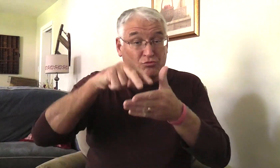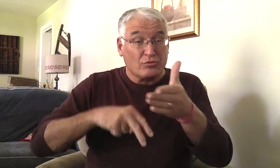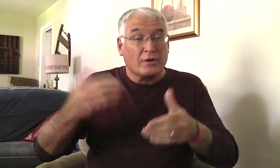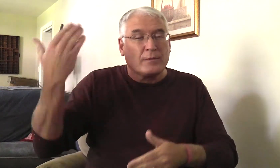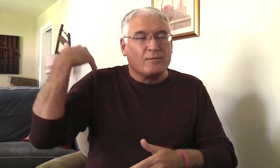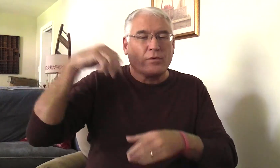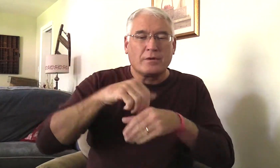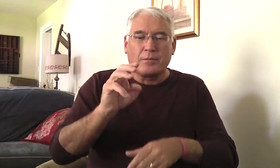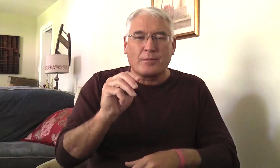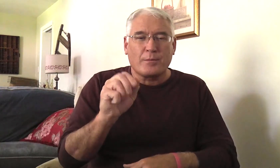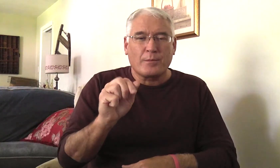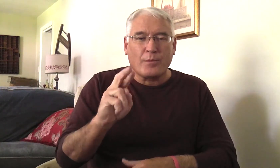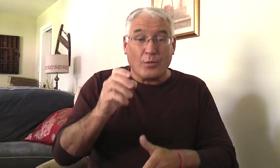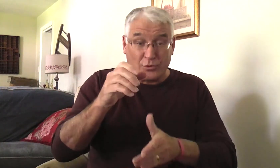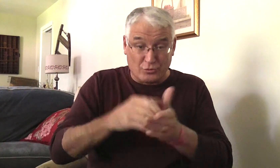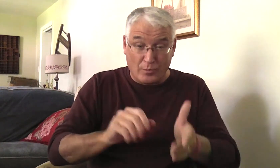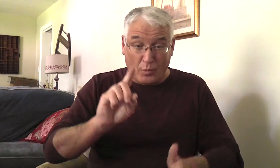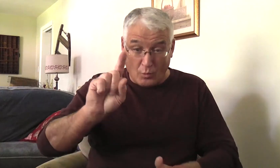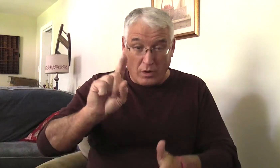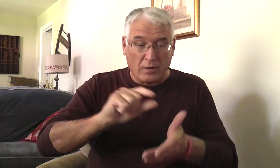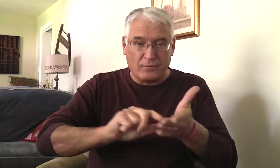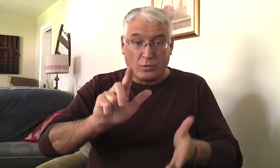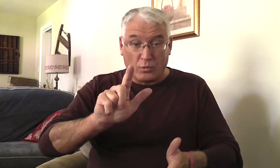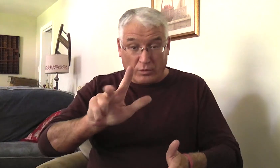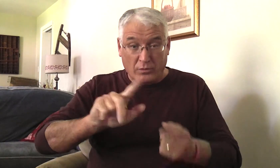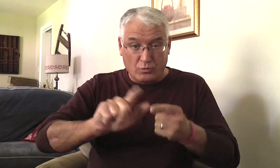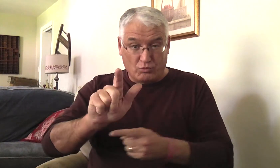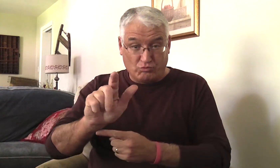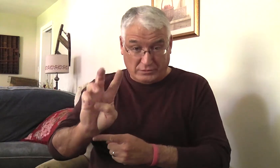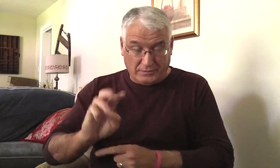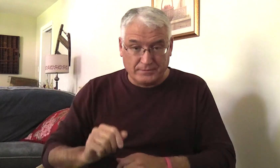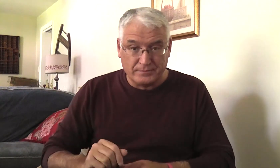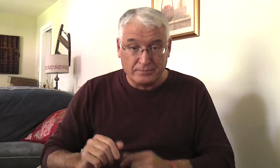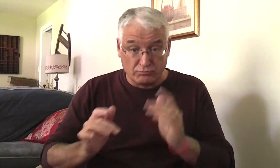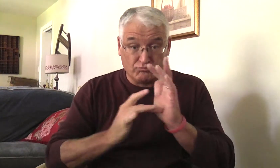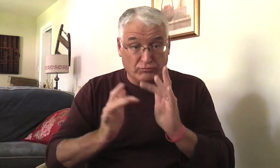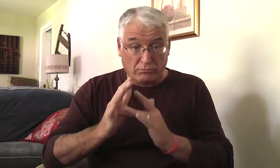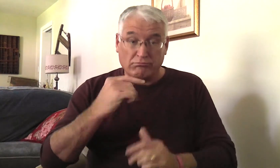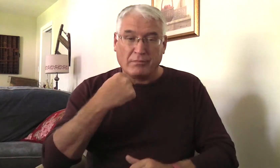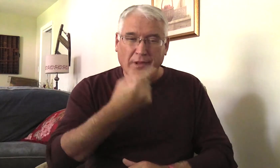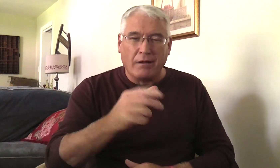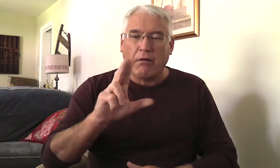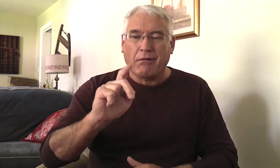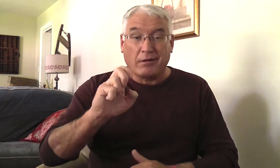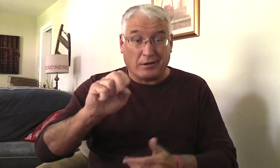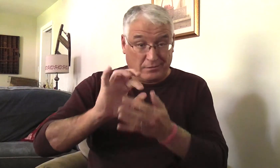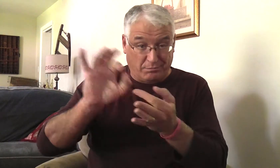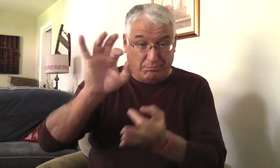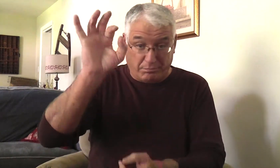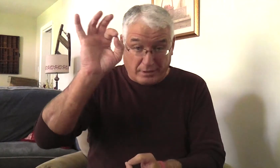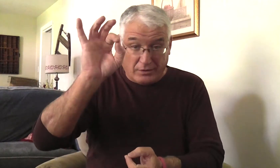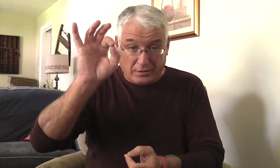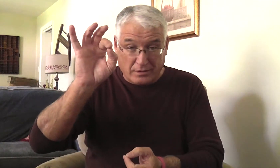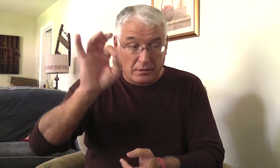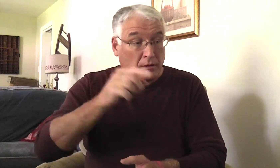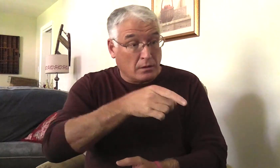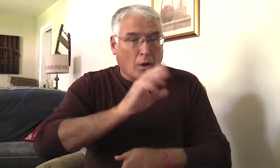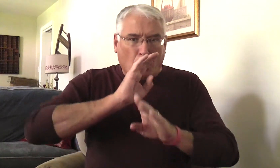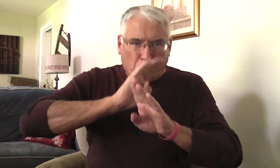We read previously in Mark chapter 1, verses 23-26, Jesus is telling the